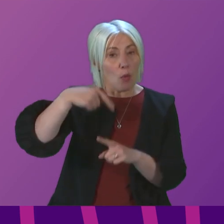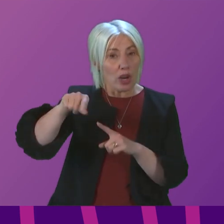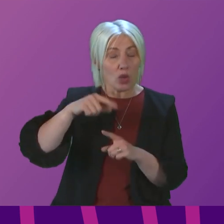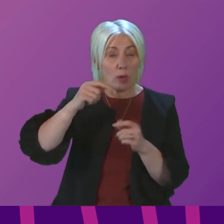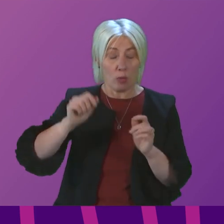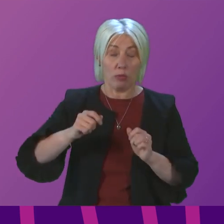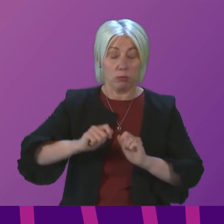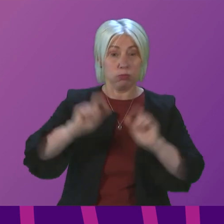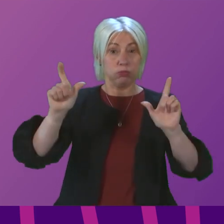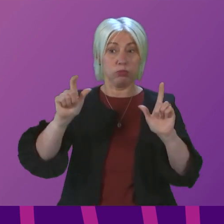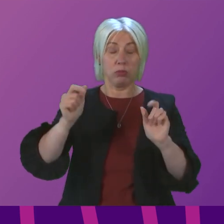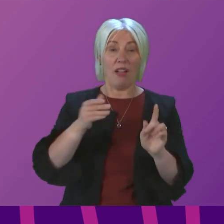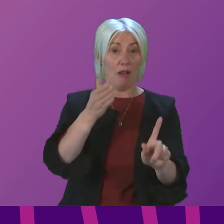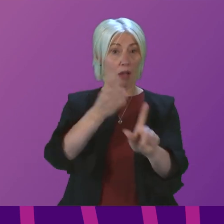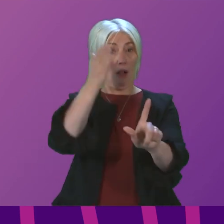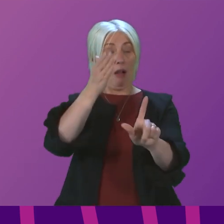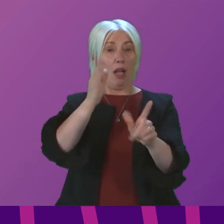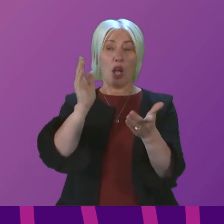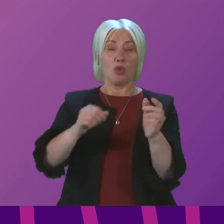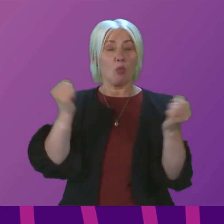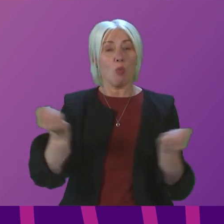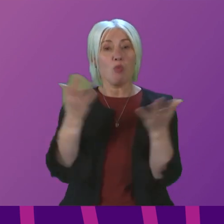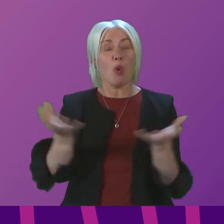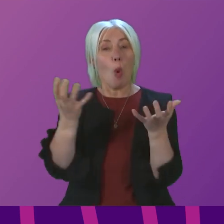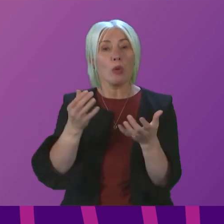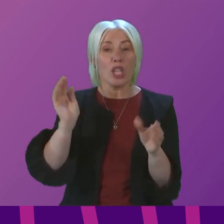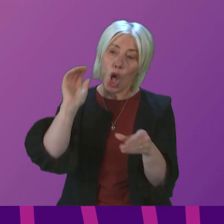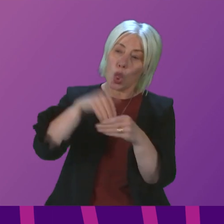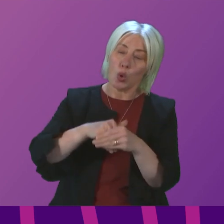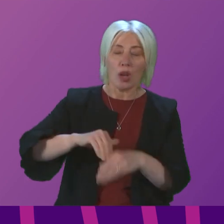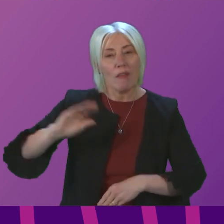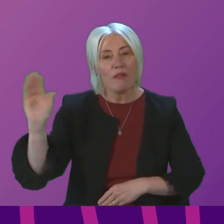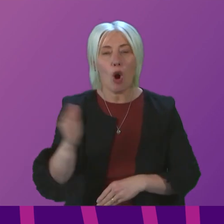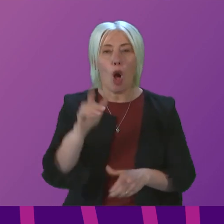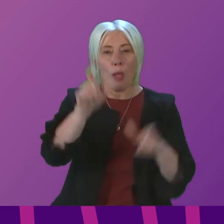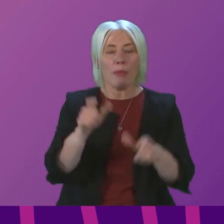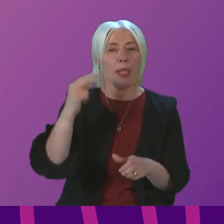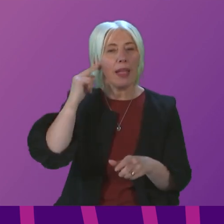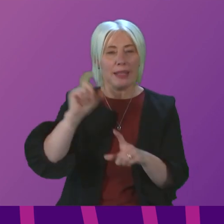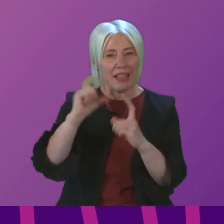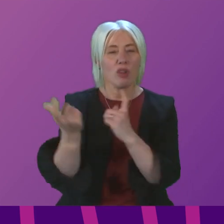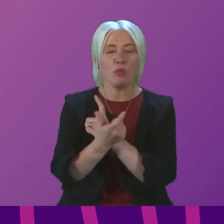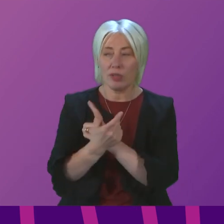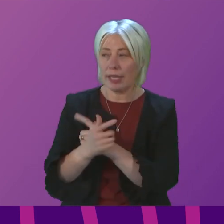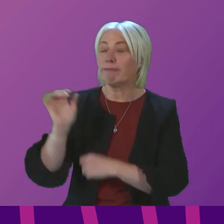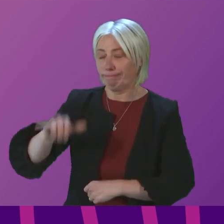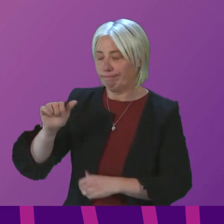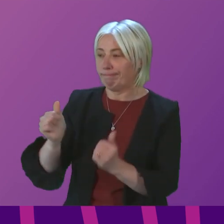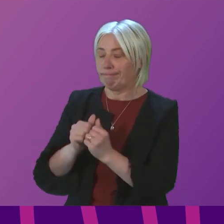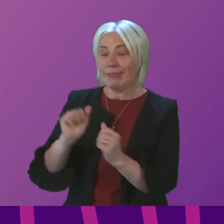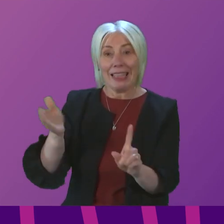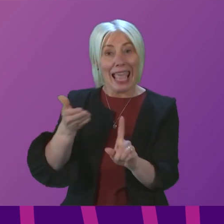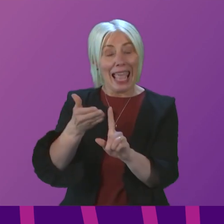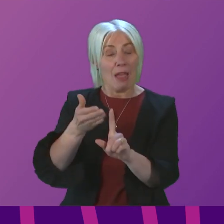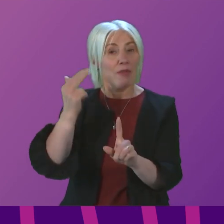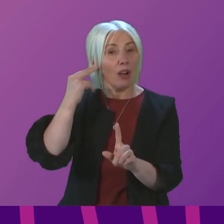visibility and promote inclusion for all in the deaf community? First Minister. Yes, I agree very much. The key aims